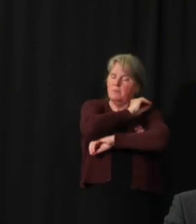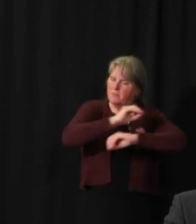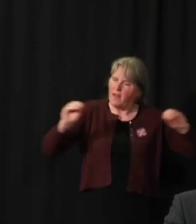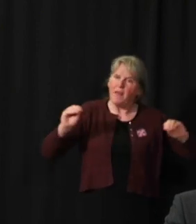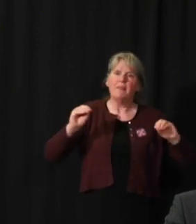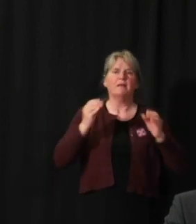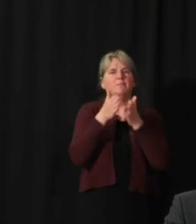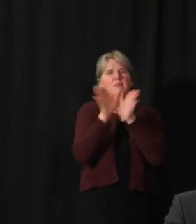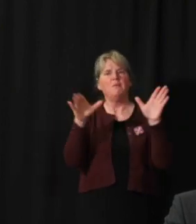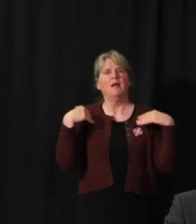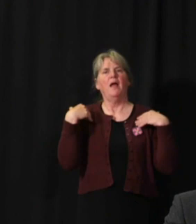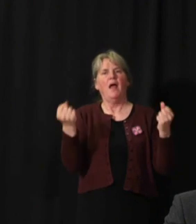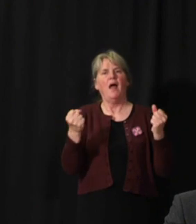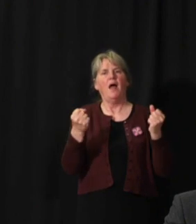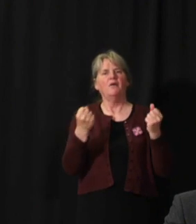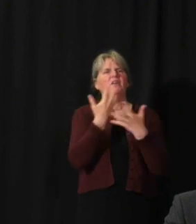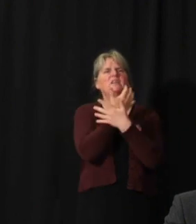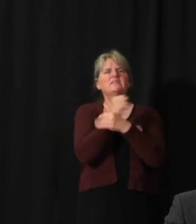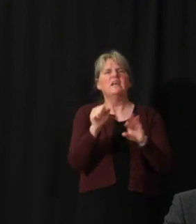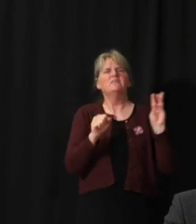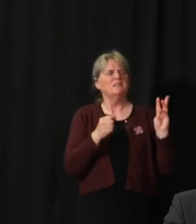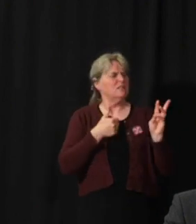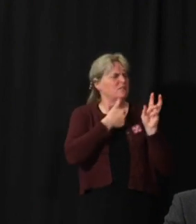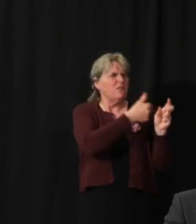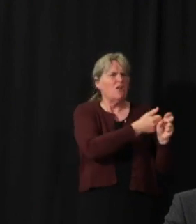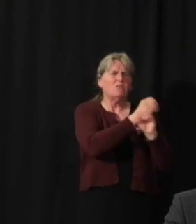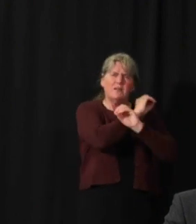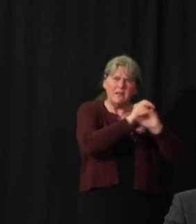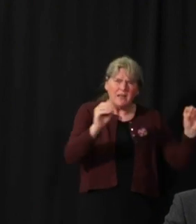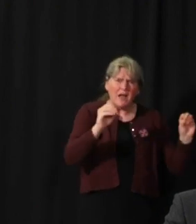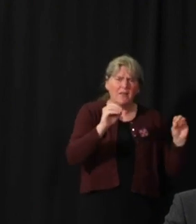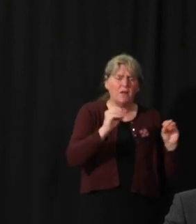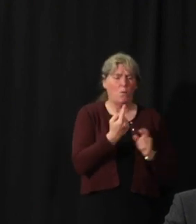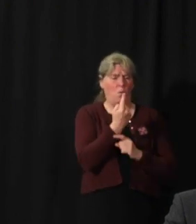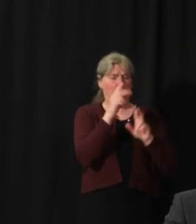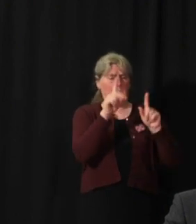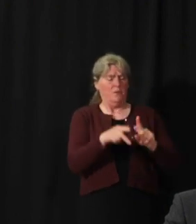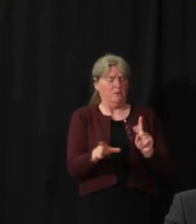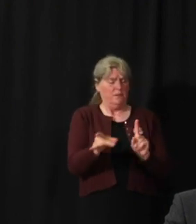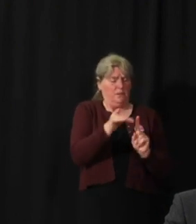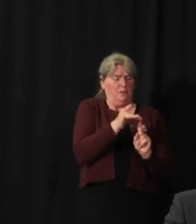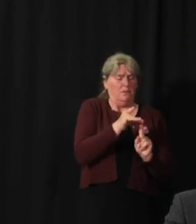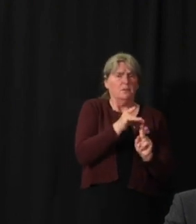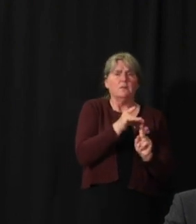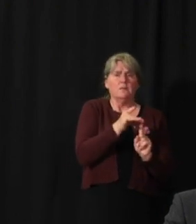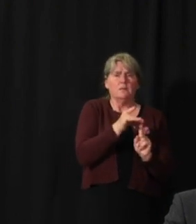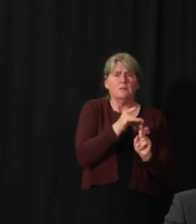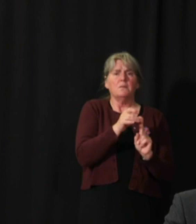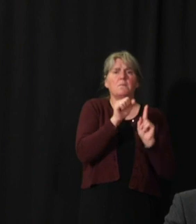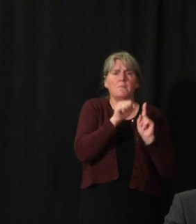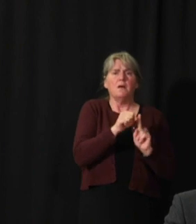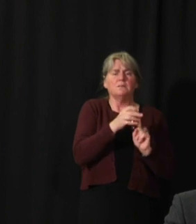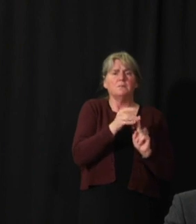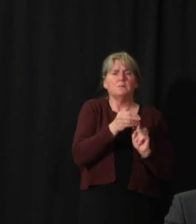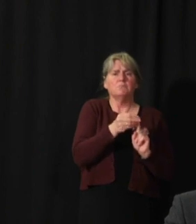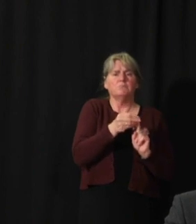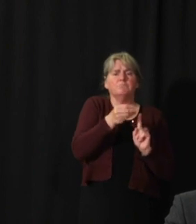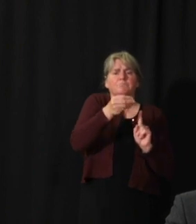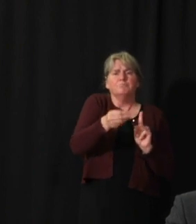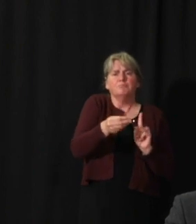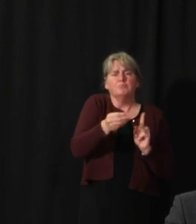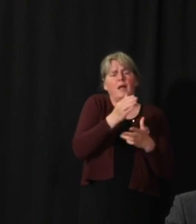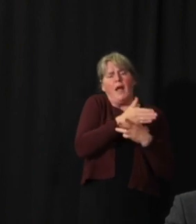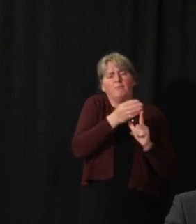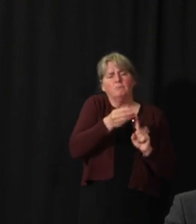based on average estimates of COVID transmission, one person is able to, on